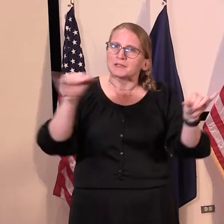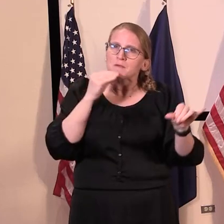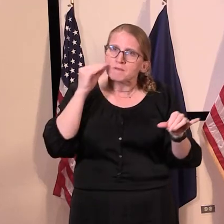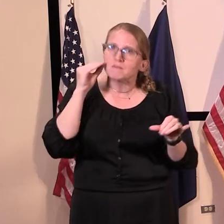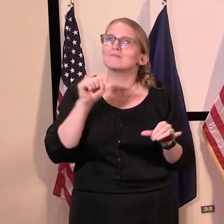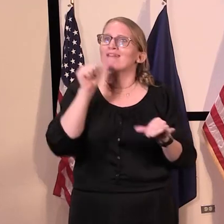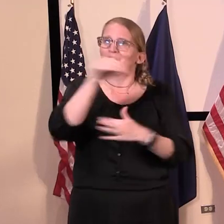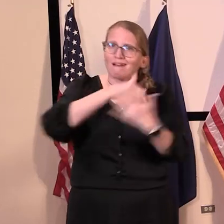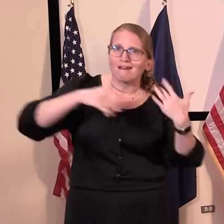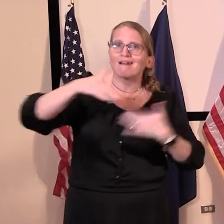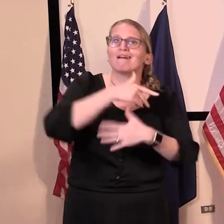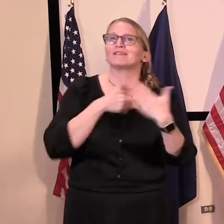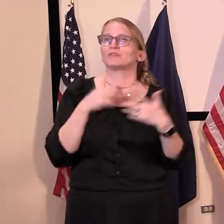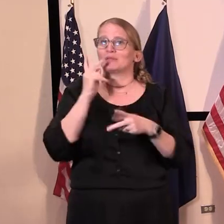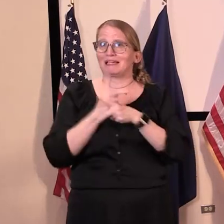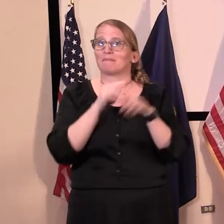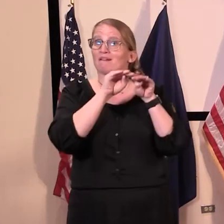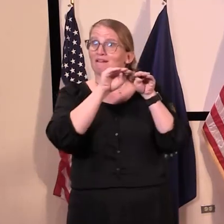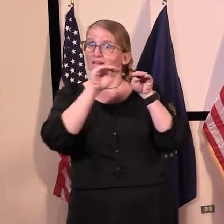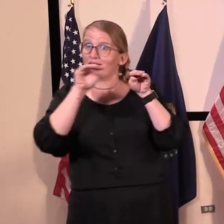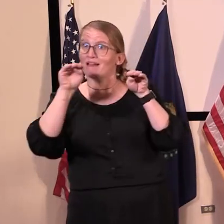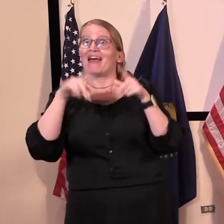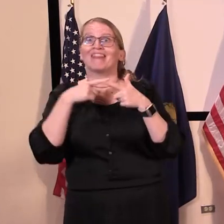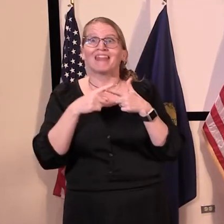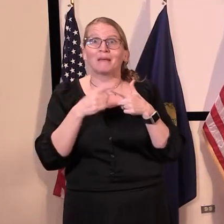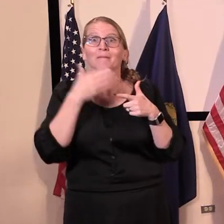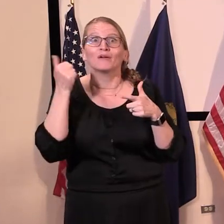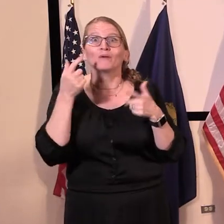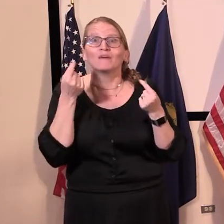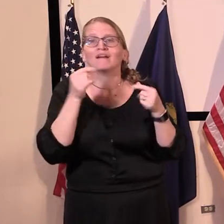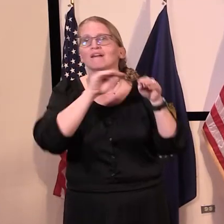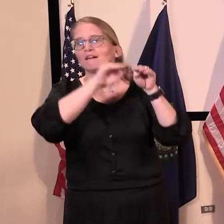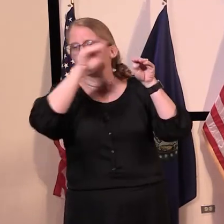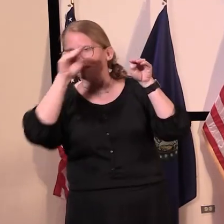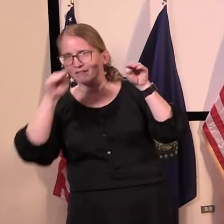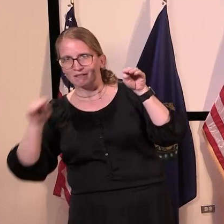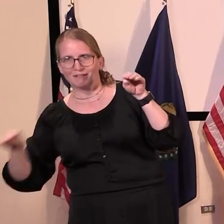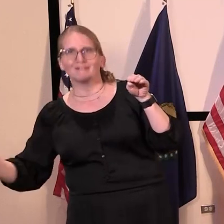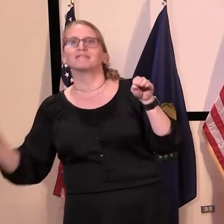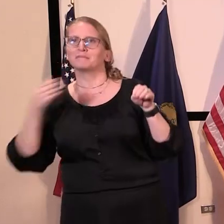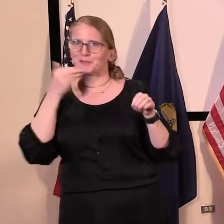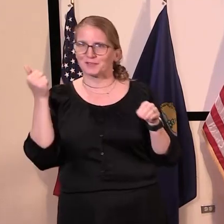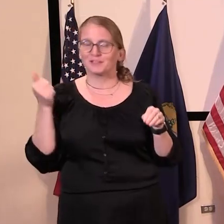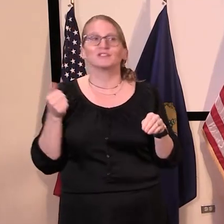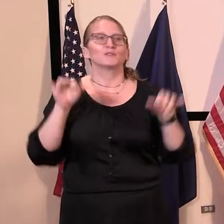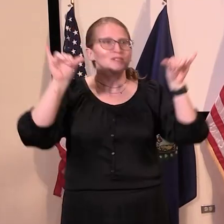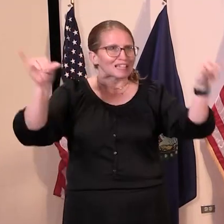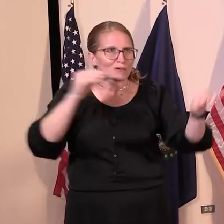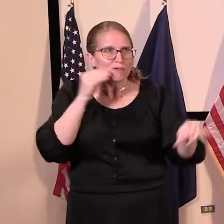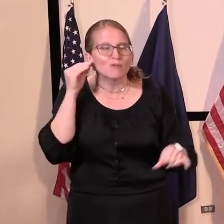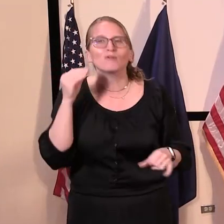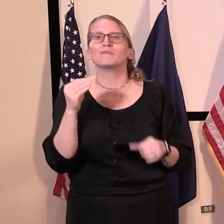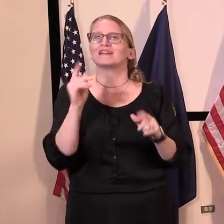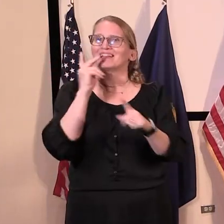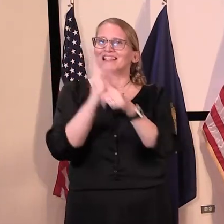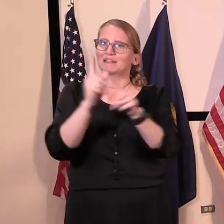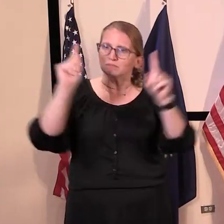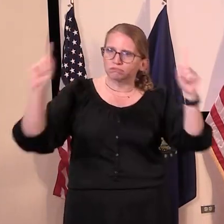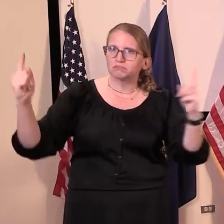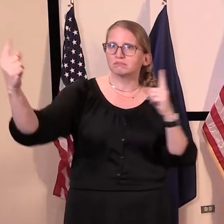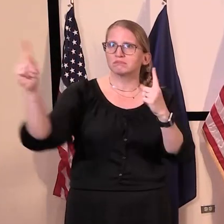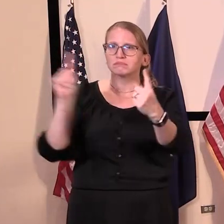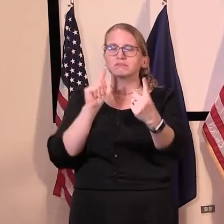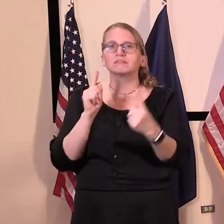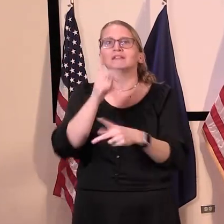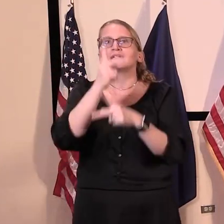a downward trend. Things like staying home, staying separated, wearing a mask, washing our hands are